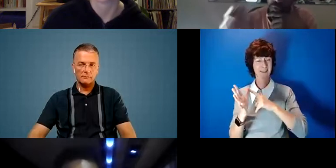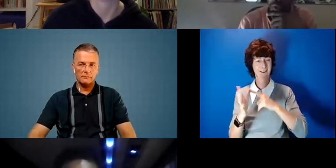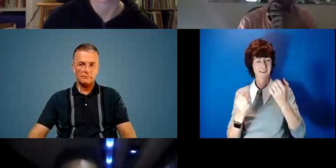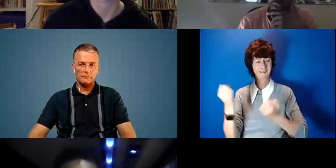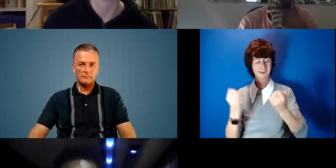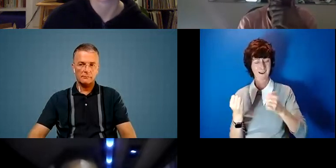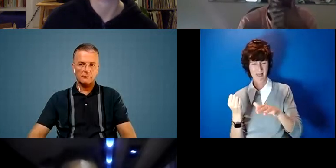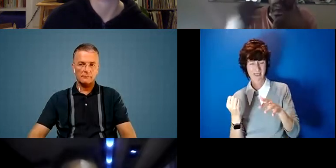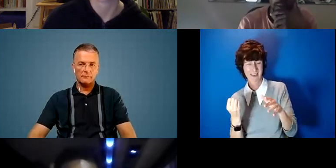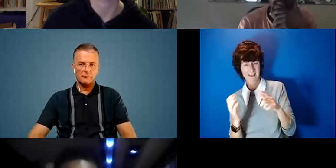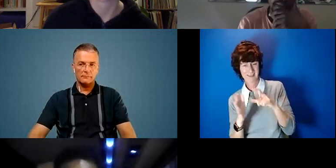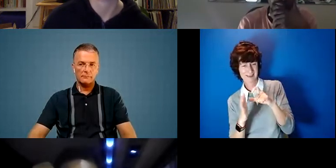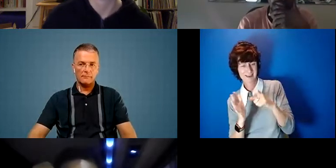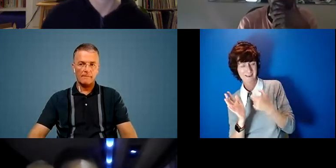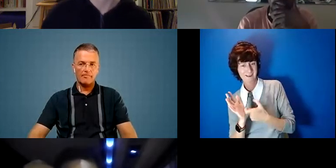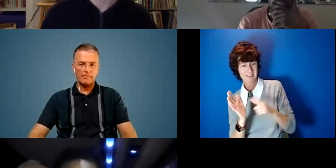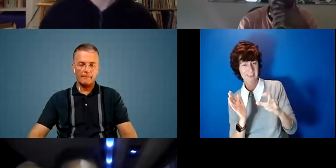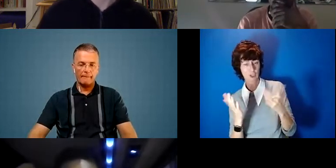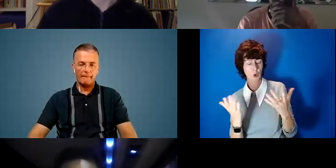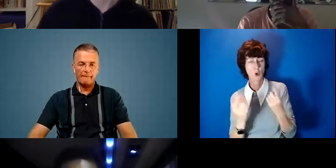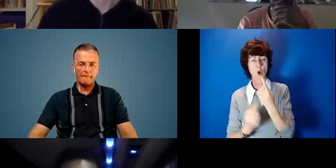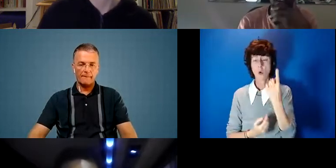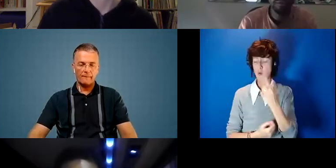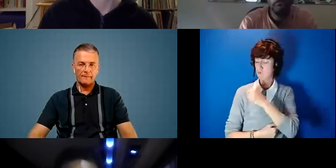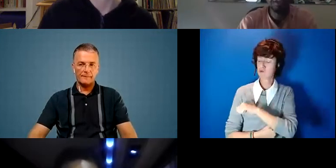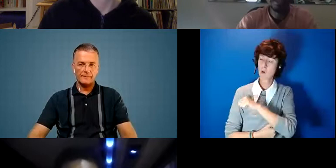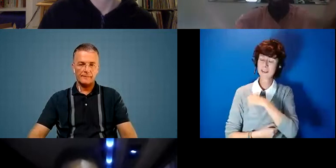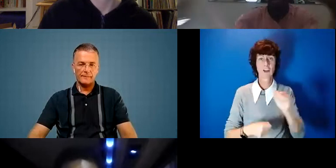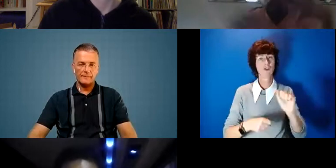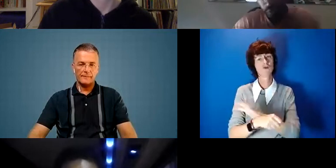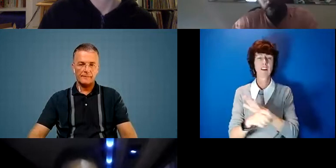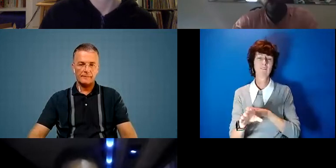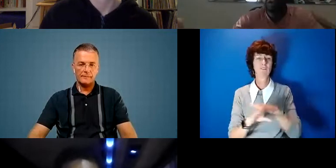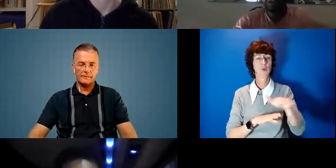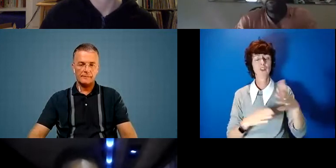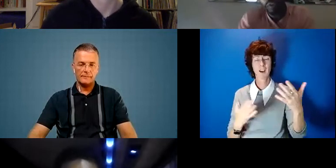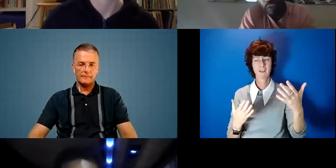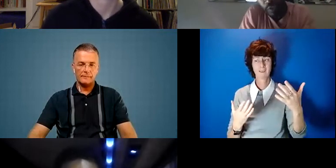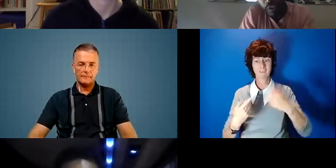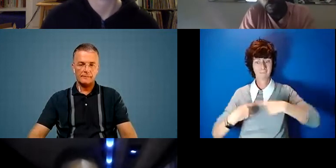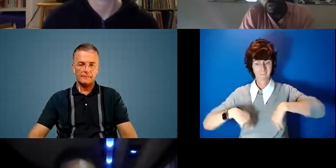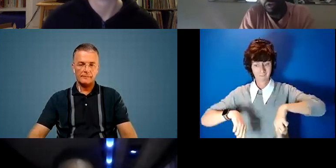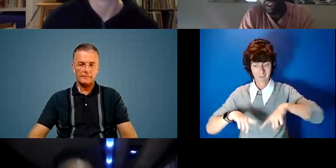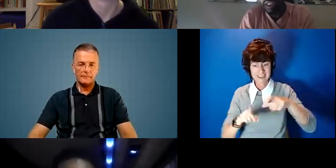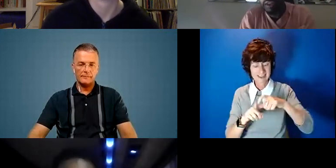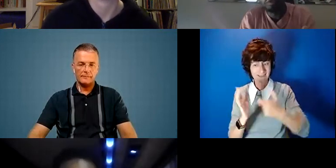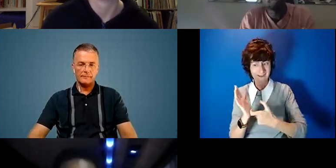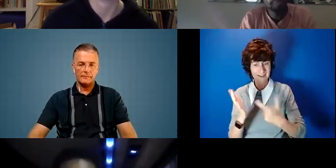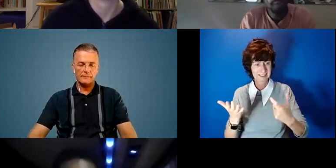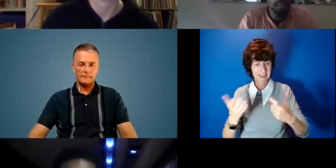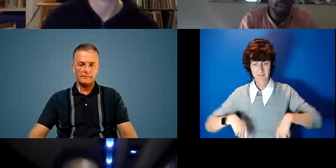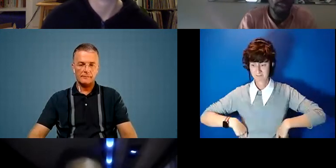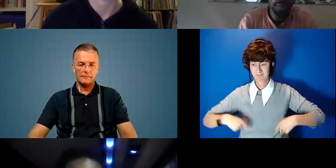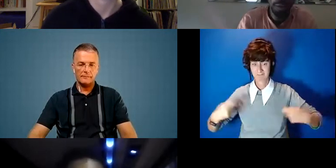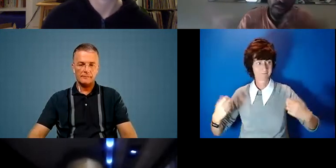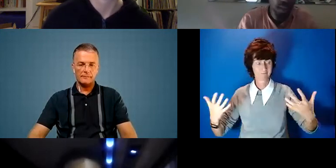green future being promised. Yeah, and of course, you know, you've you've got you've got this very small group of